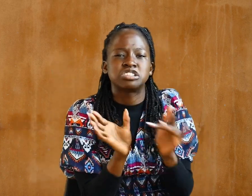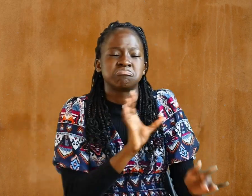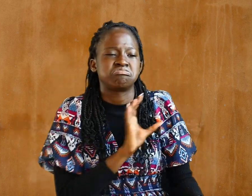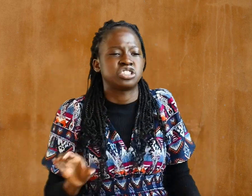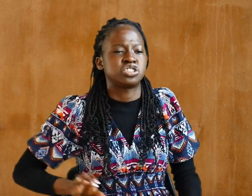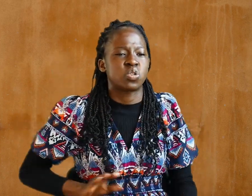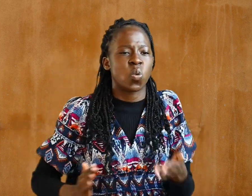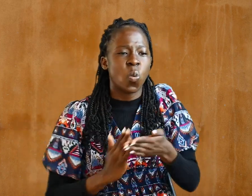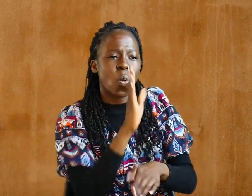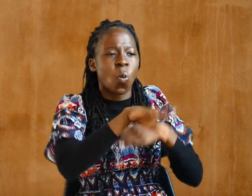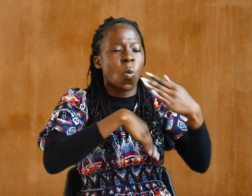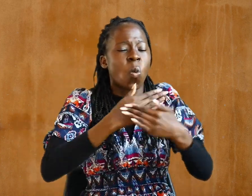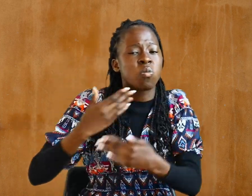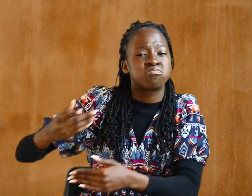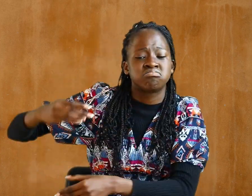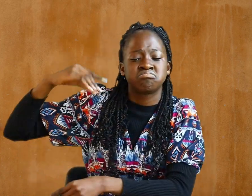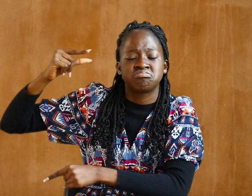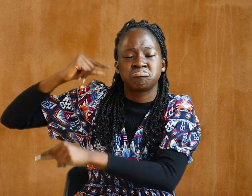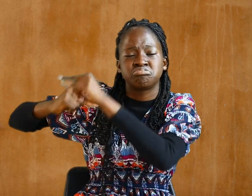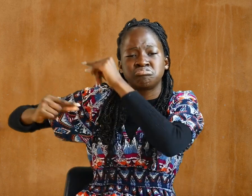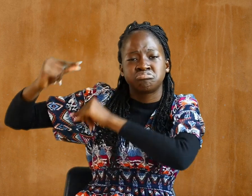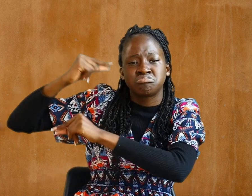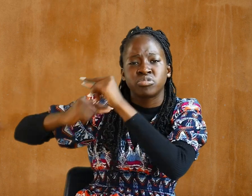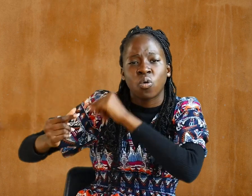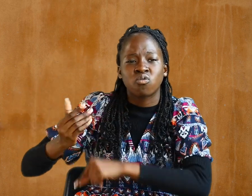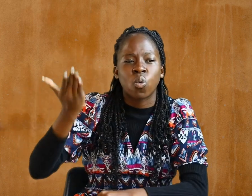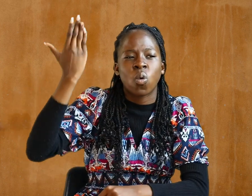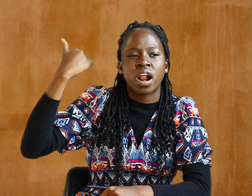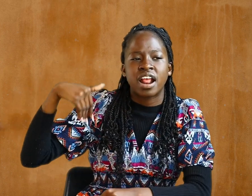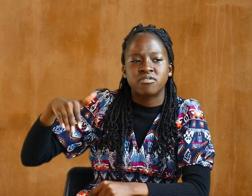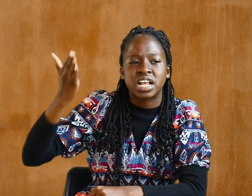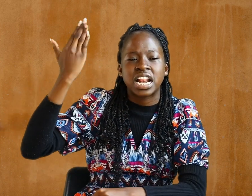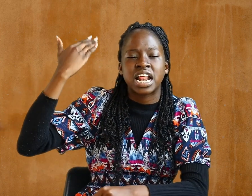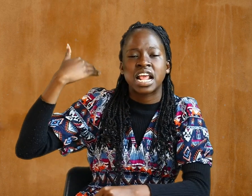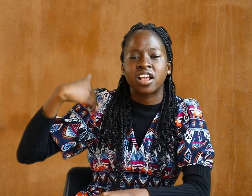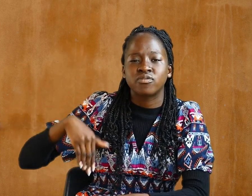generations, forever and ever. Amen.